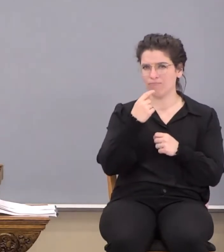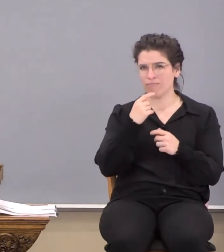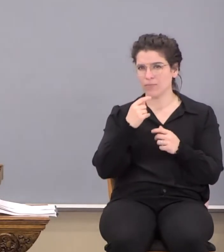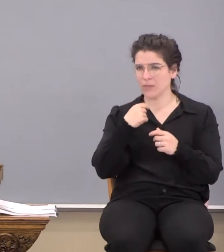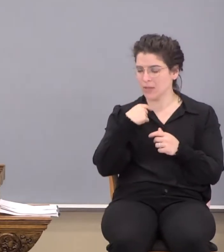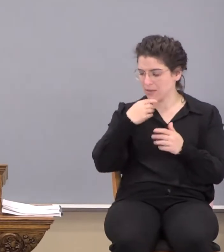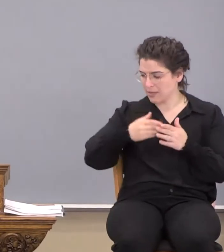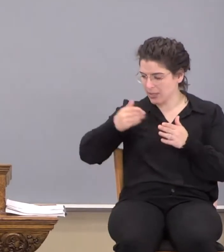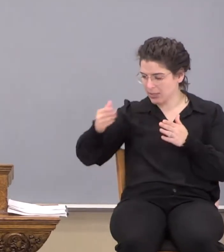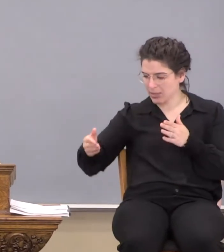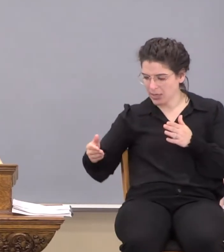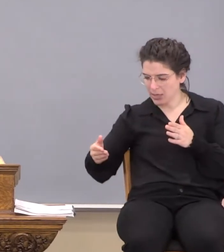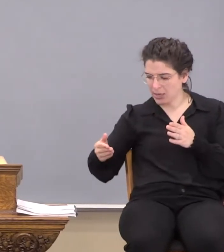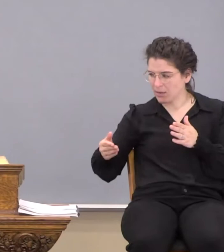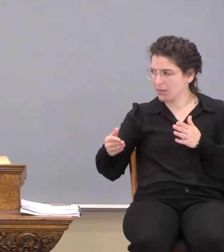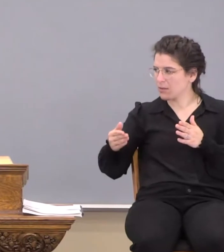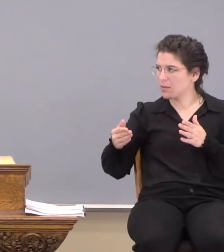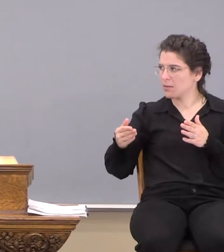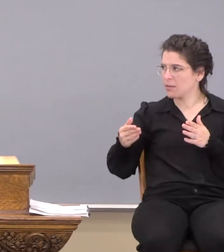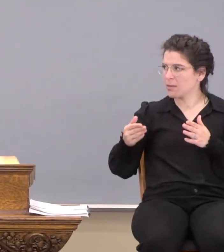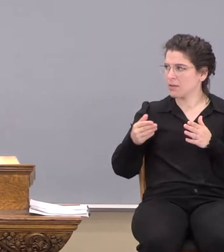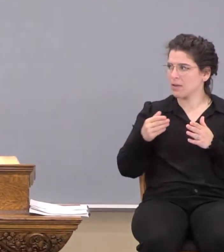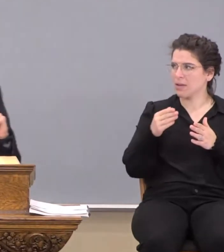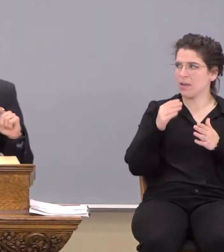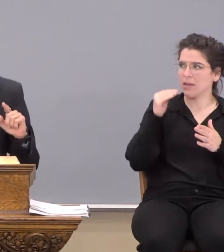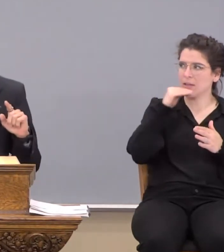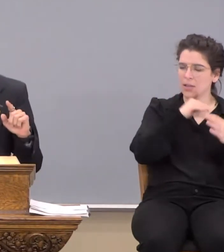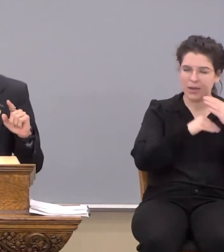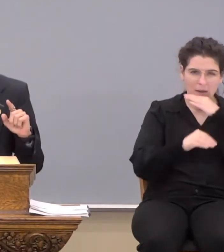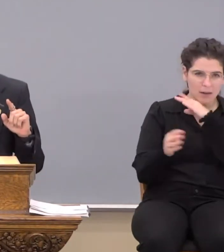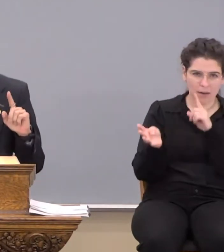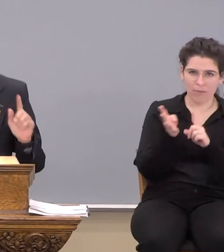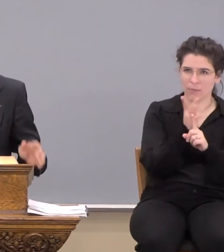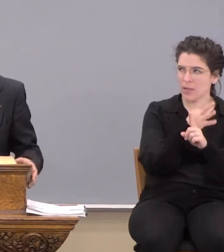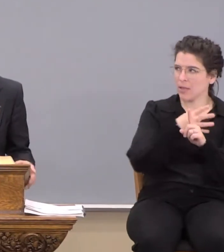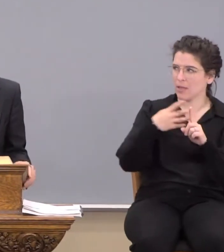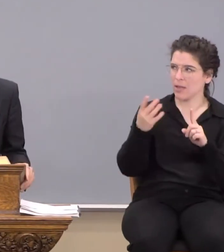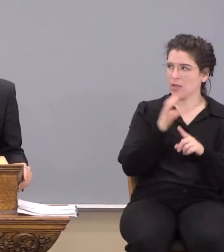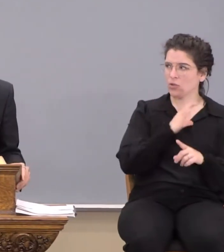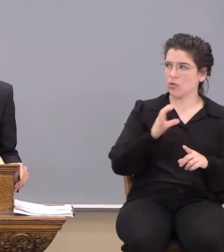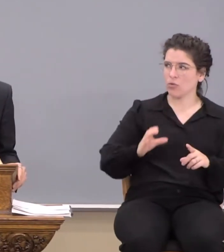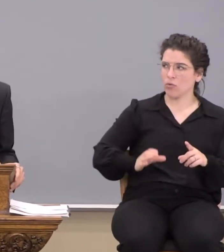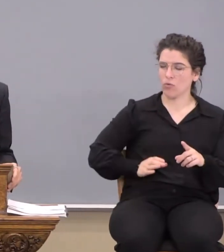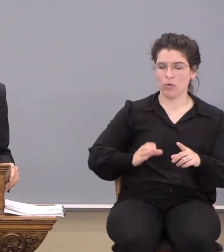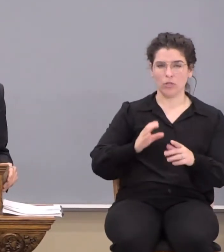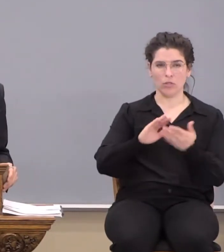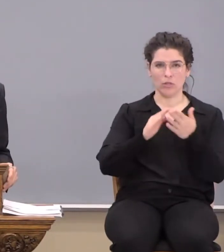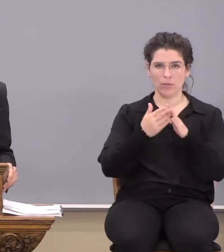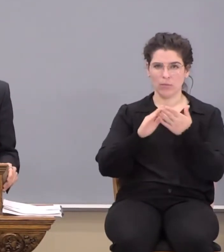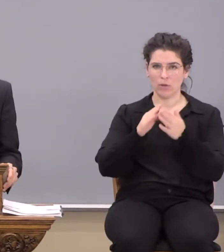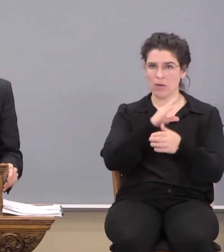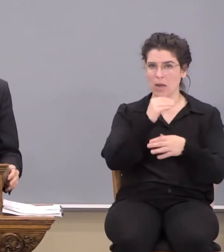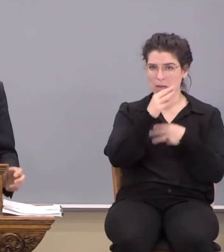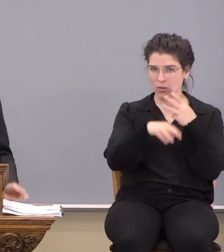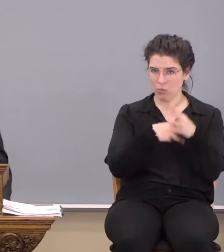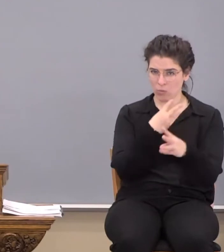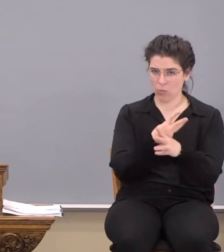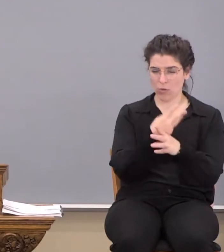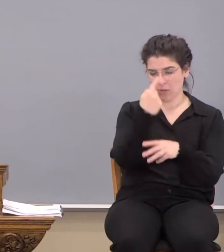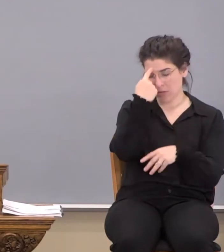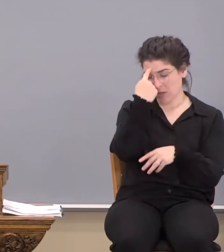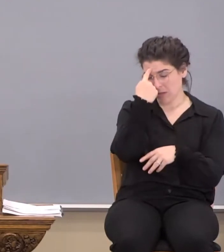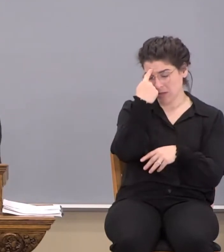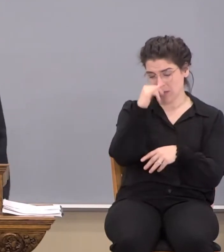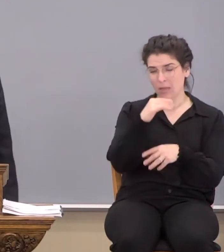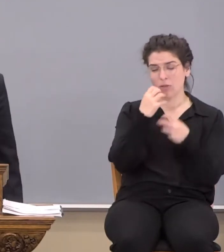aside and have beguiled the Christian community and the world to think